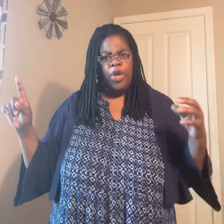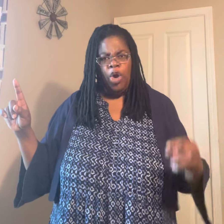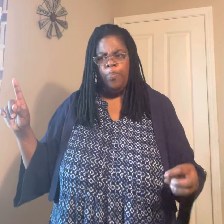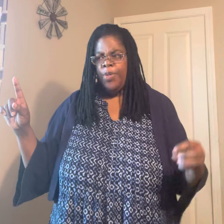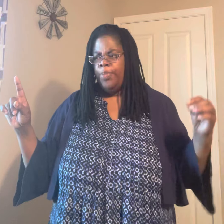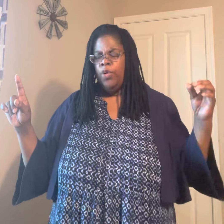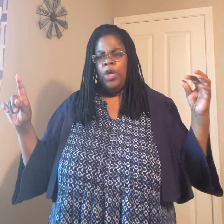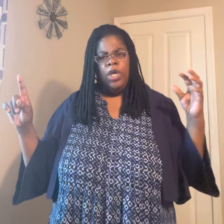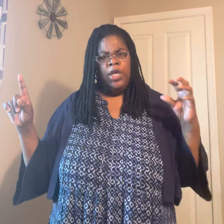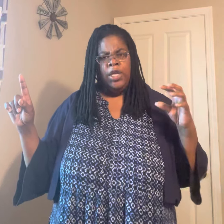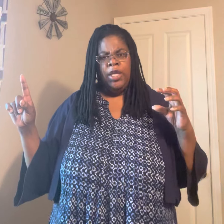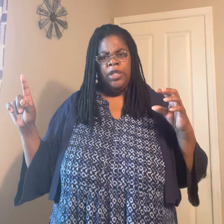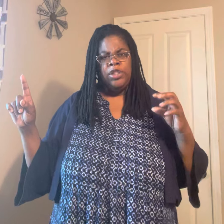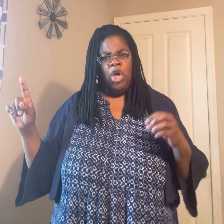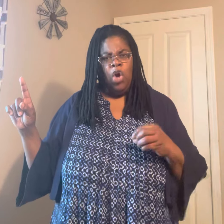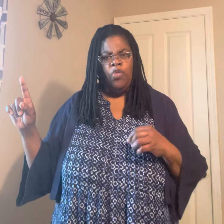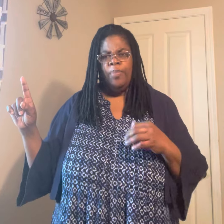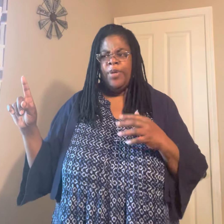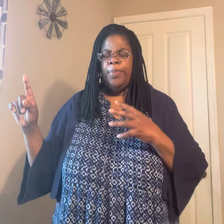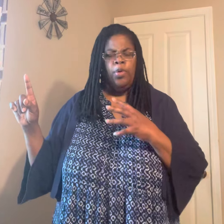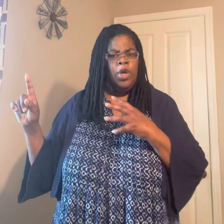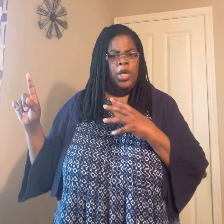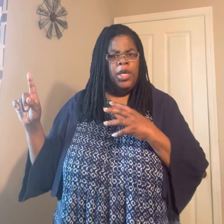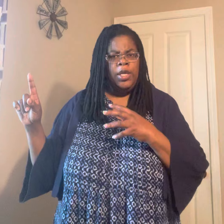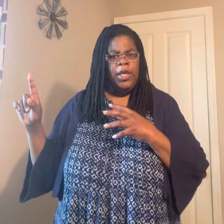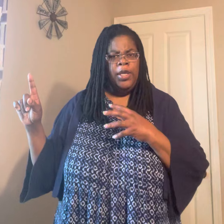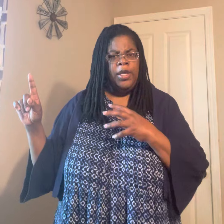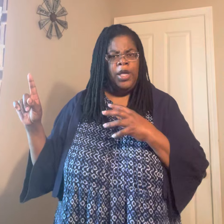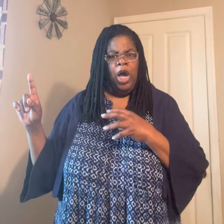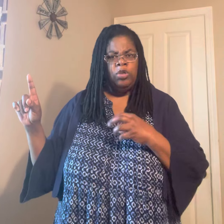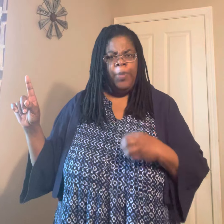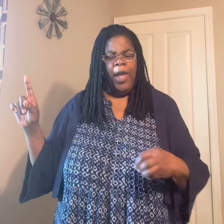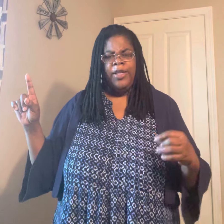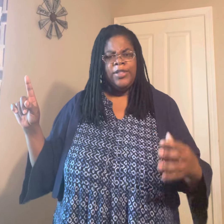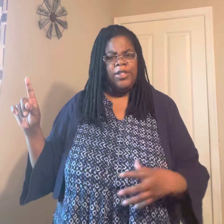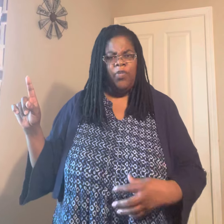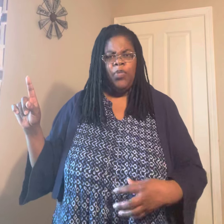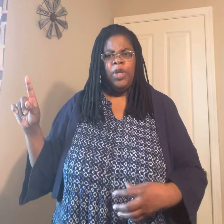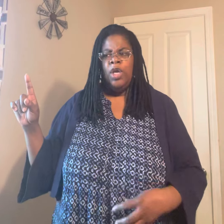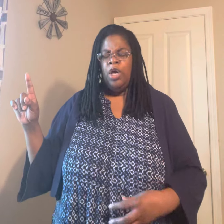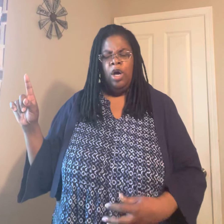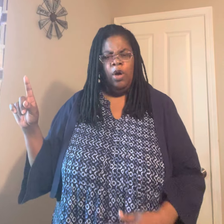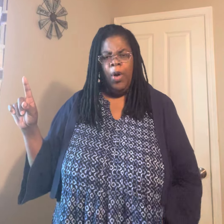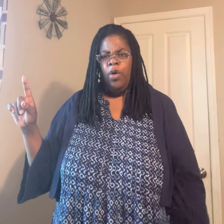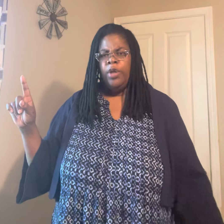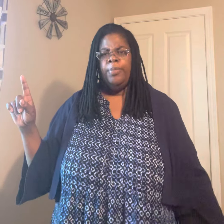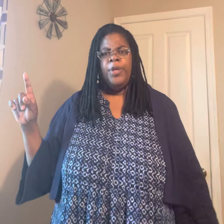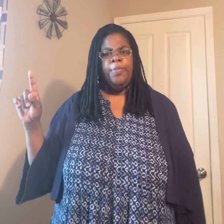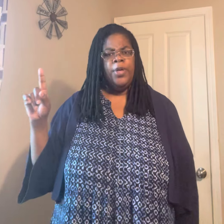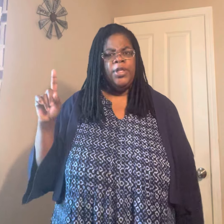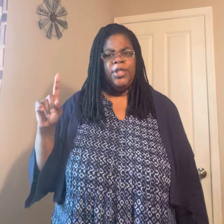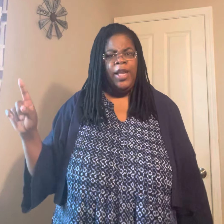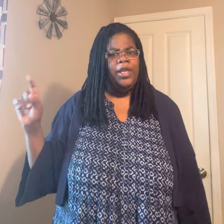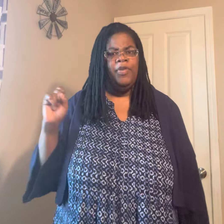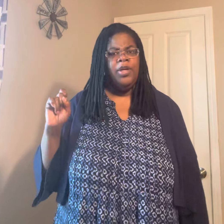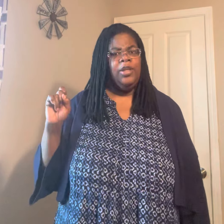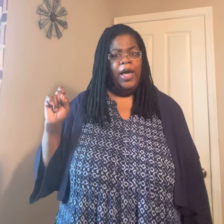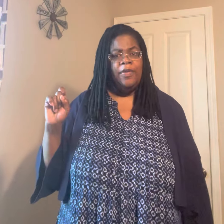He hurt people. He, he, he stole from people. He, he, he caused pain and suffering upon other people. He did not live a good life.